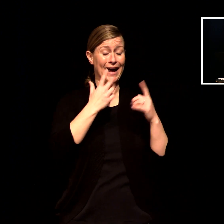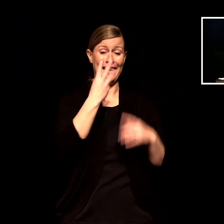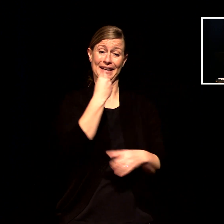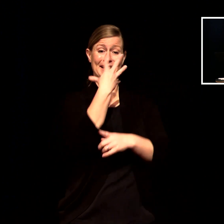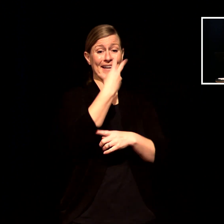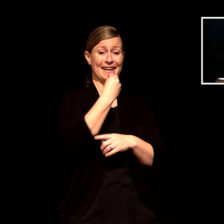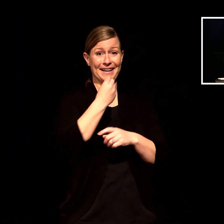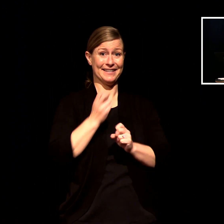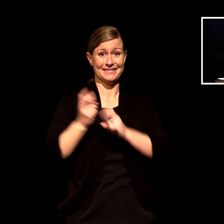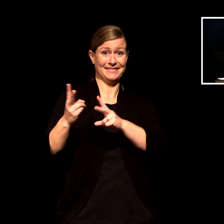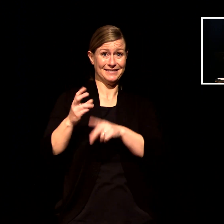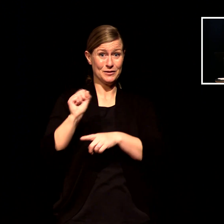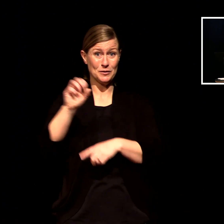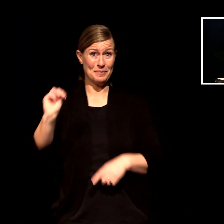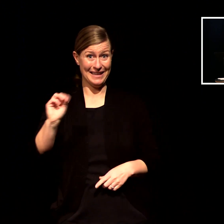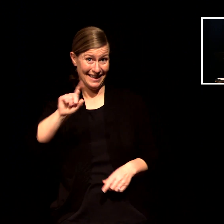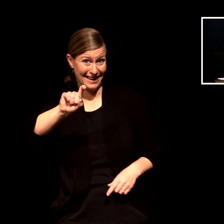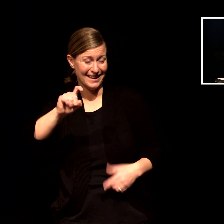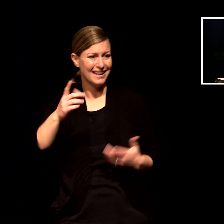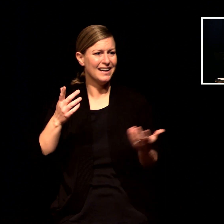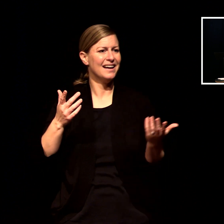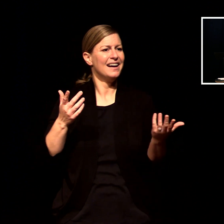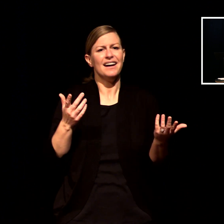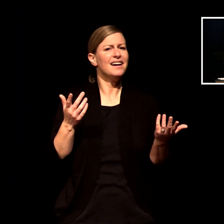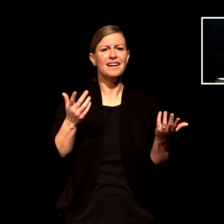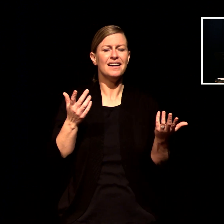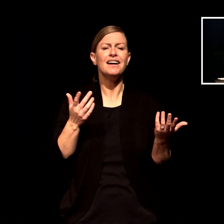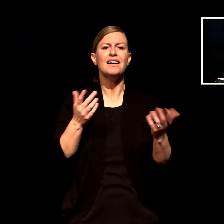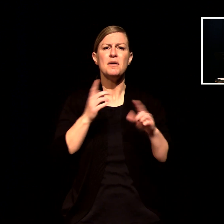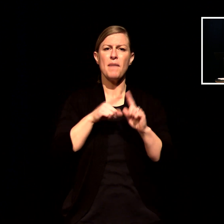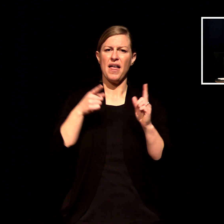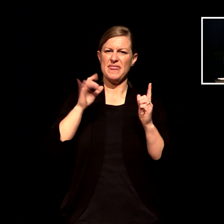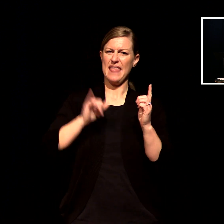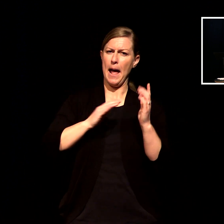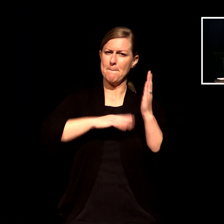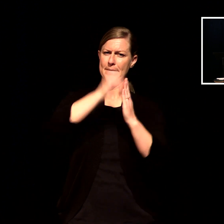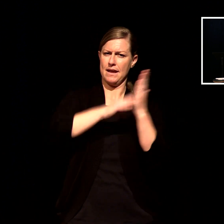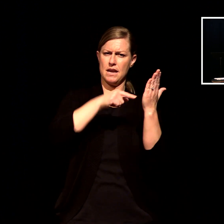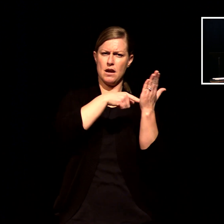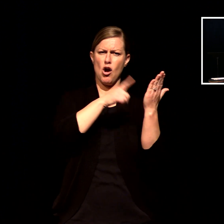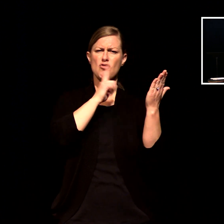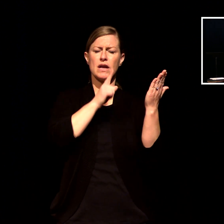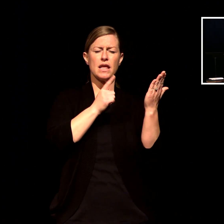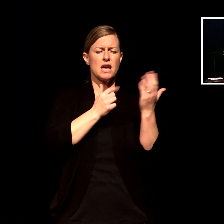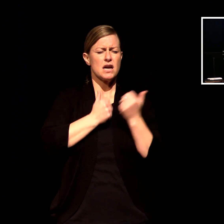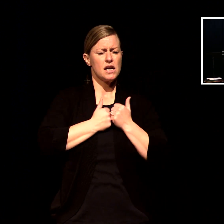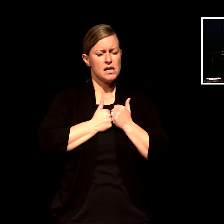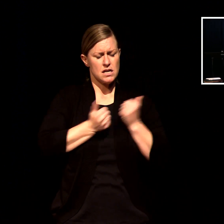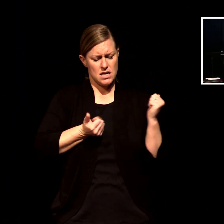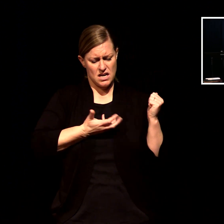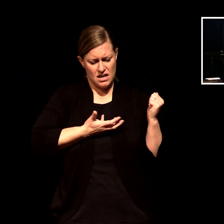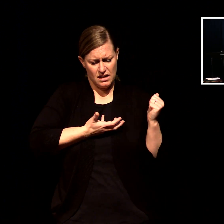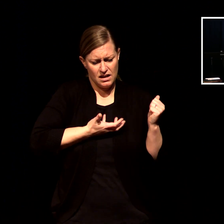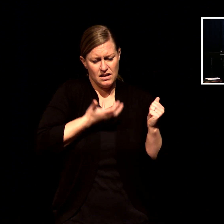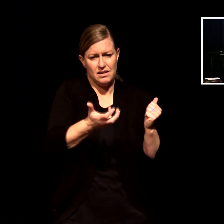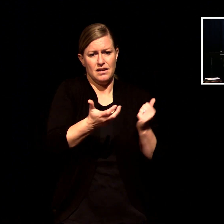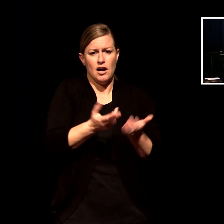it's out there you see this is a brutally honest portrait where he captured his defining moment of shame